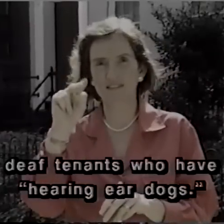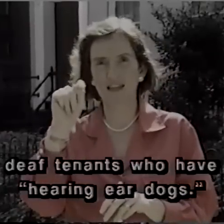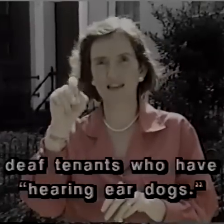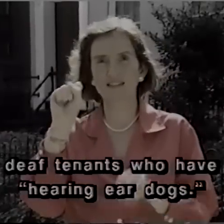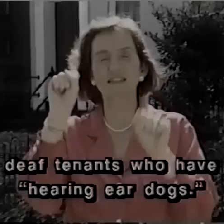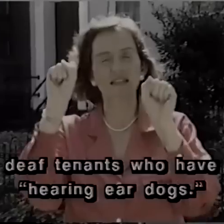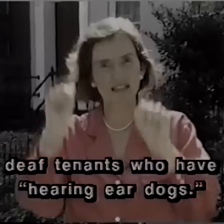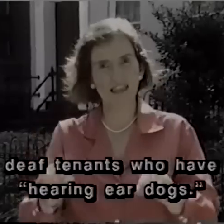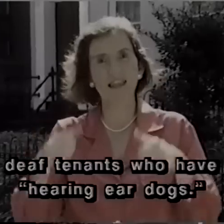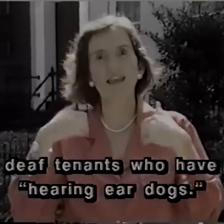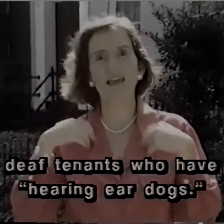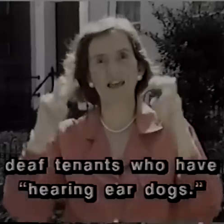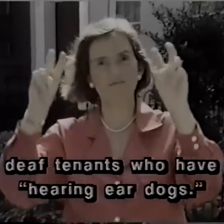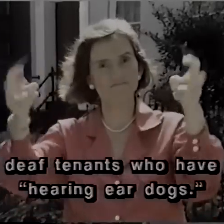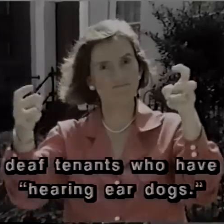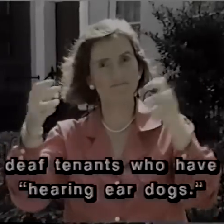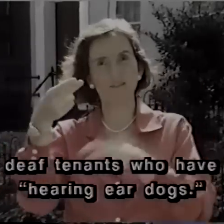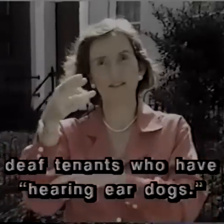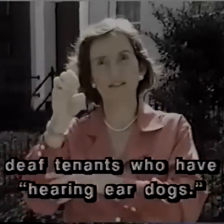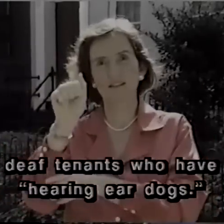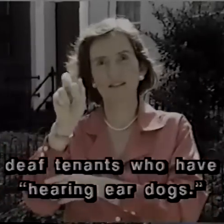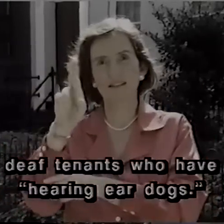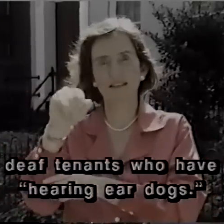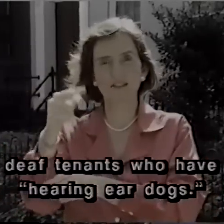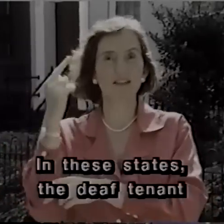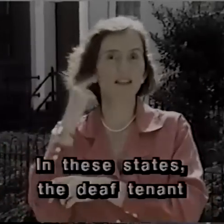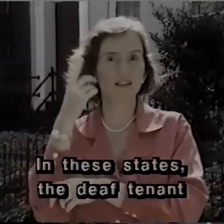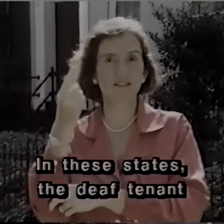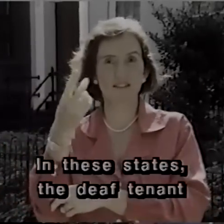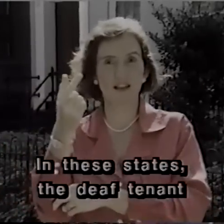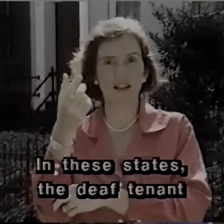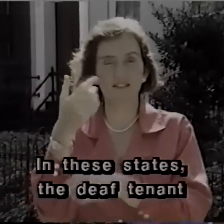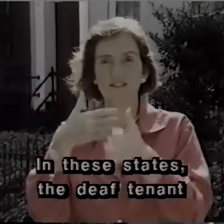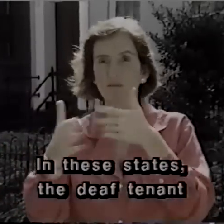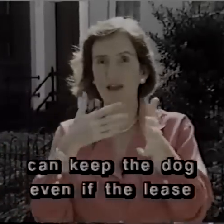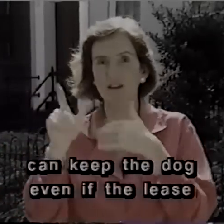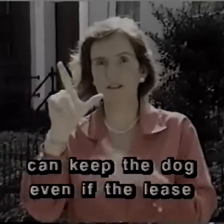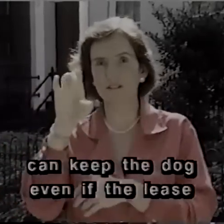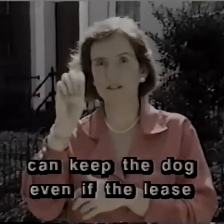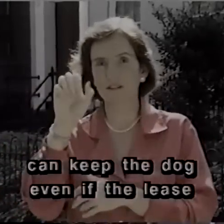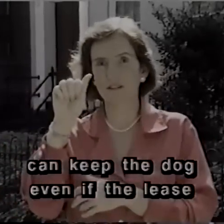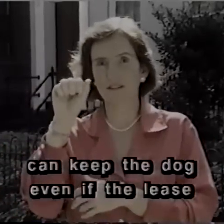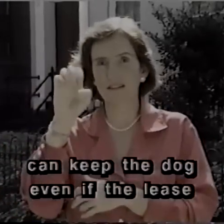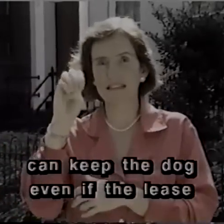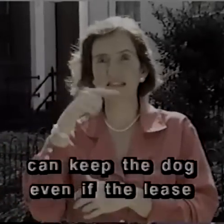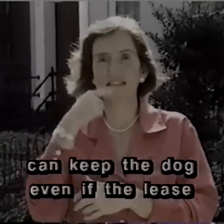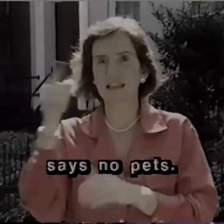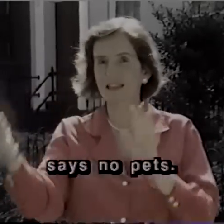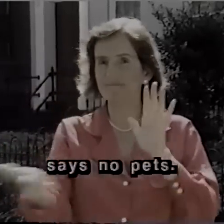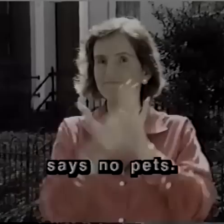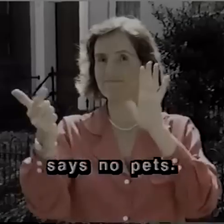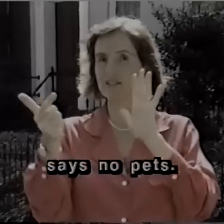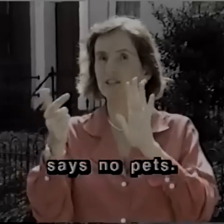tenants who have hearing ear dogs. In these states, the deaf tenant can keep the dog even if the lease says no pets.